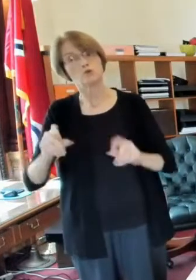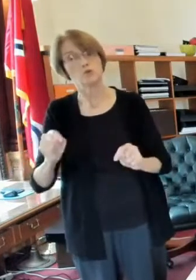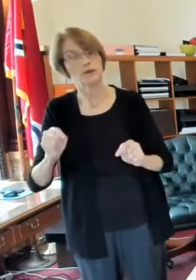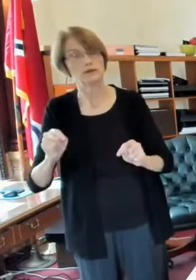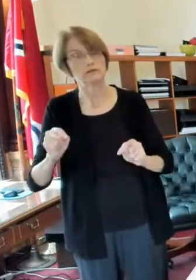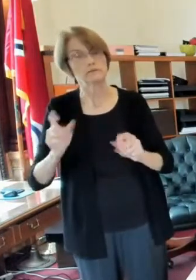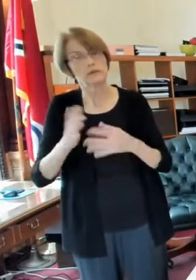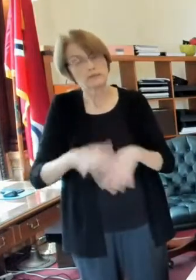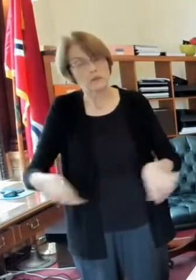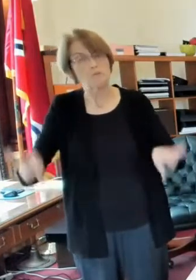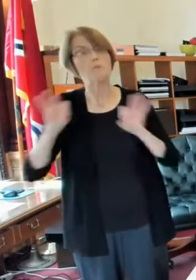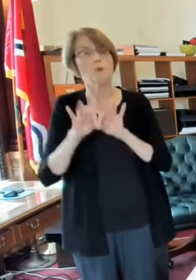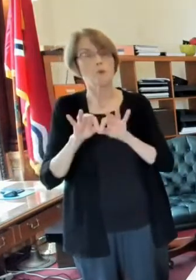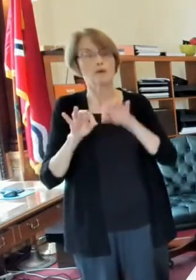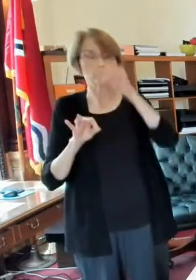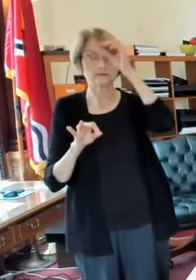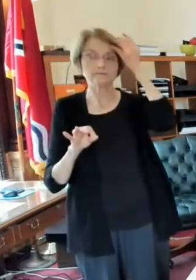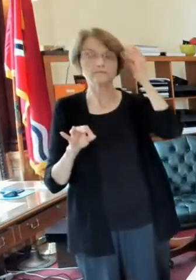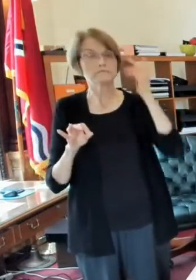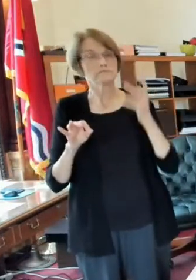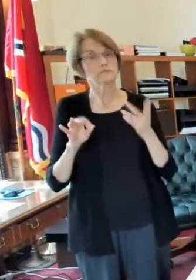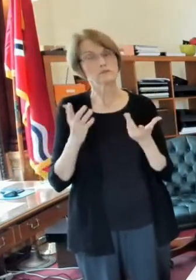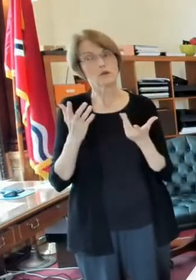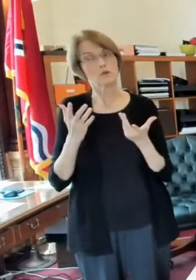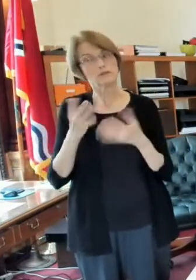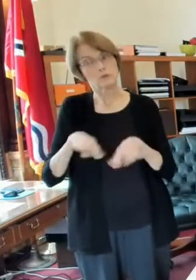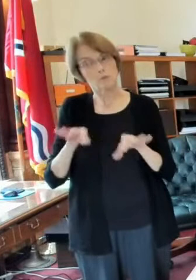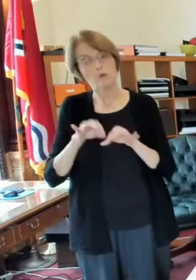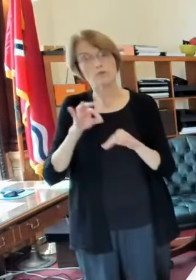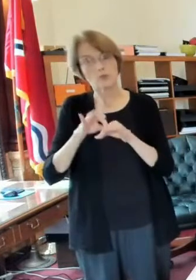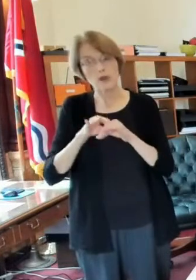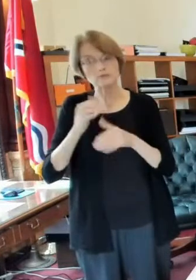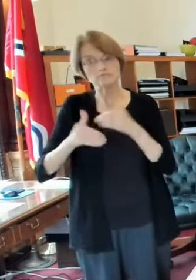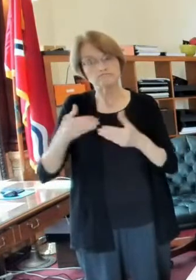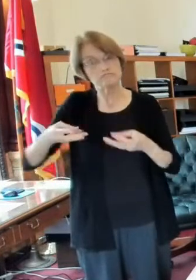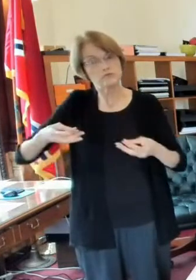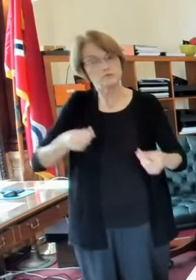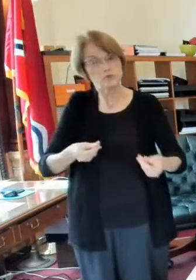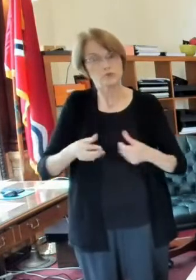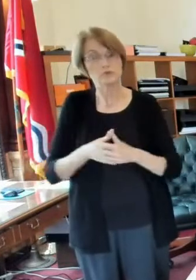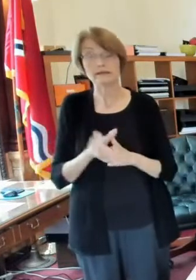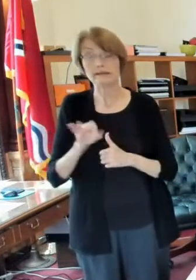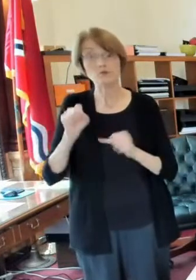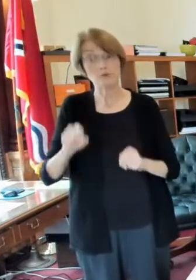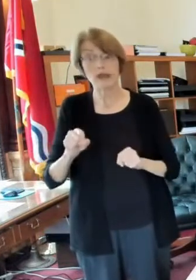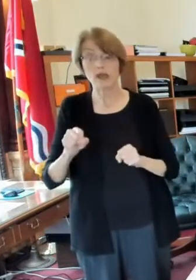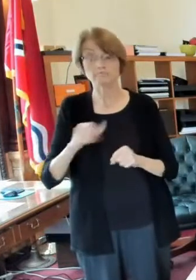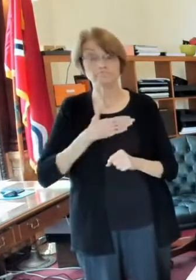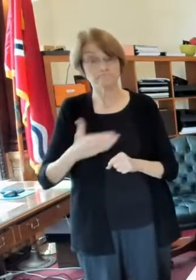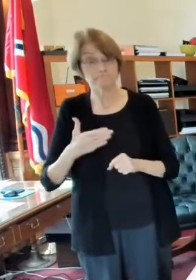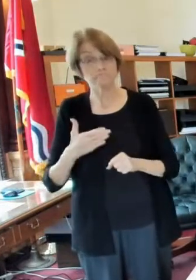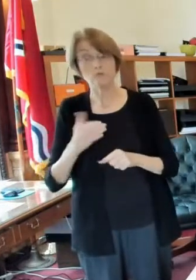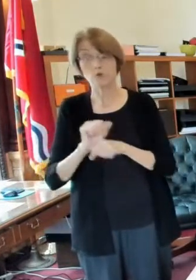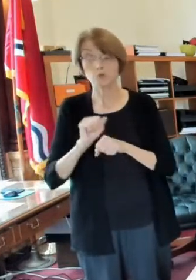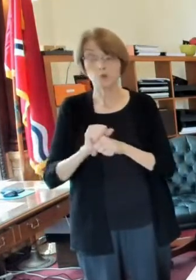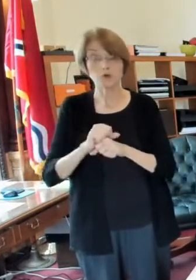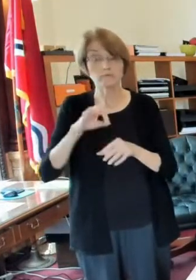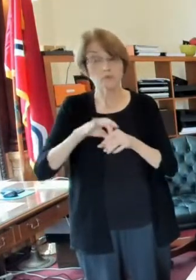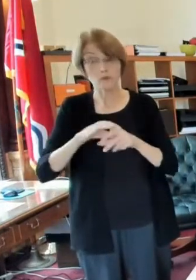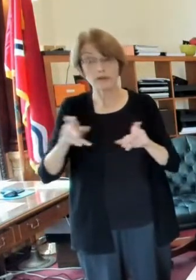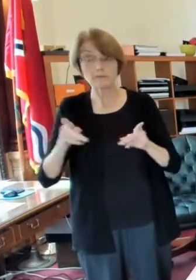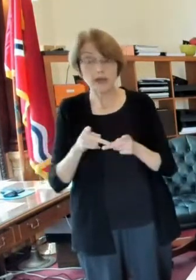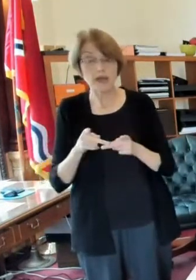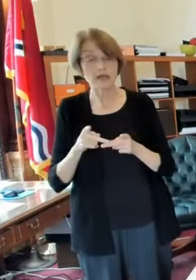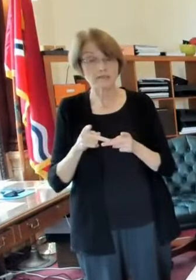running you know our elections well and um so if you can do it uh would be great if you would